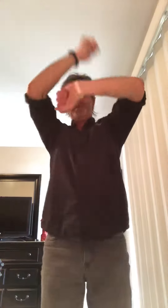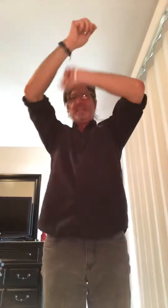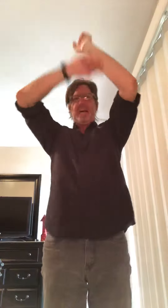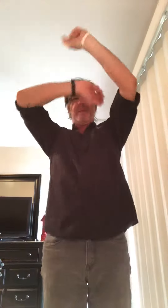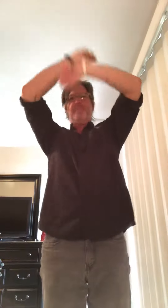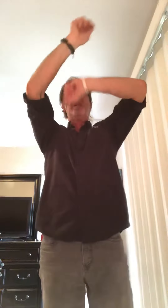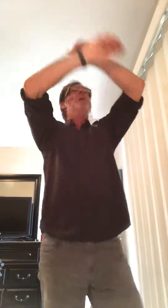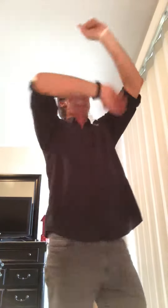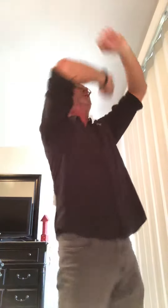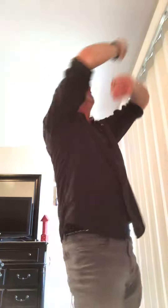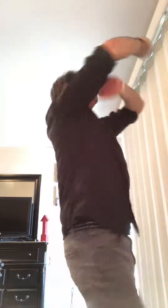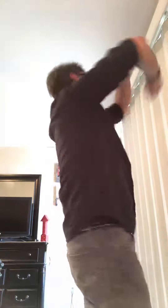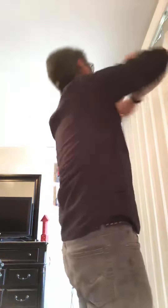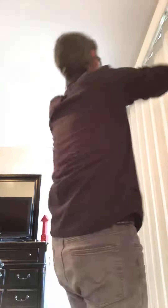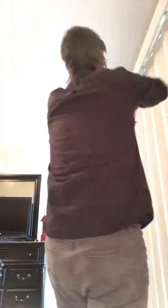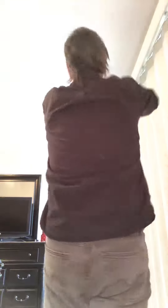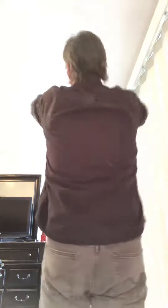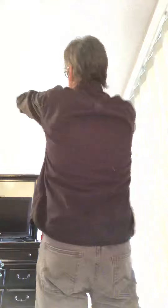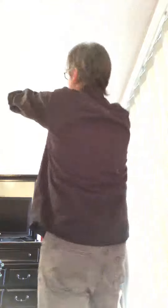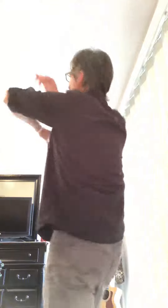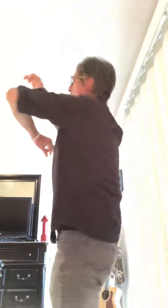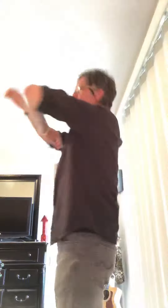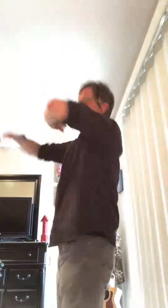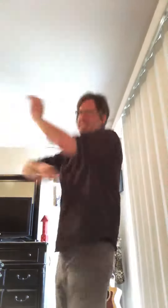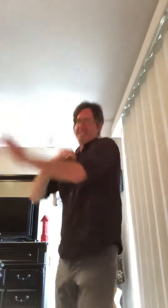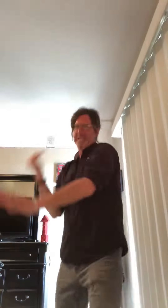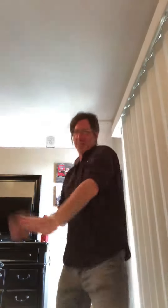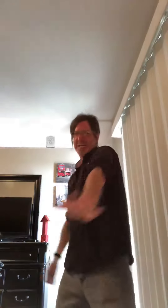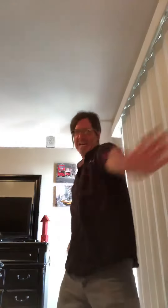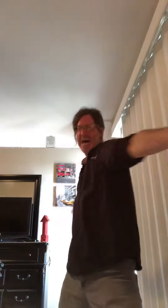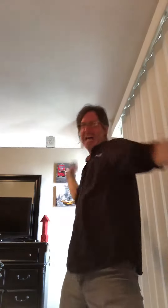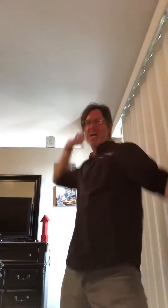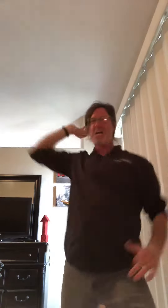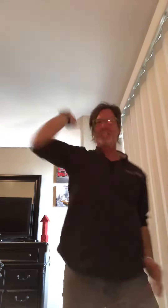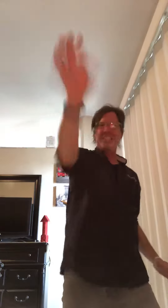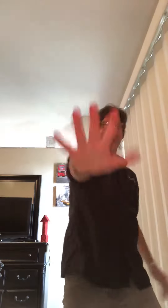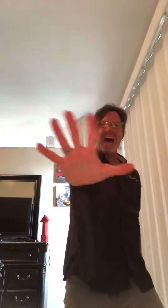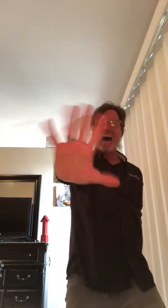the top, rumba all around the world until we holler, stop!